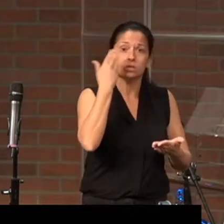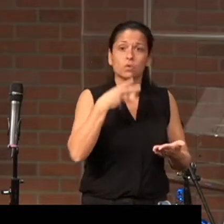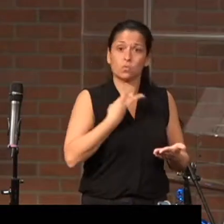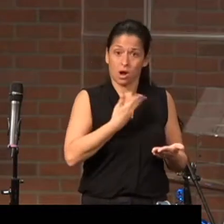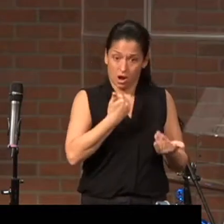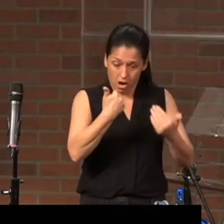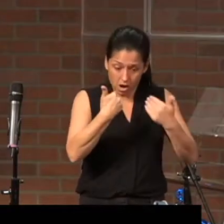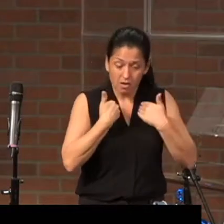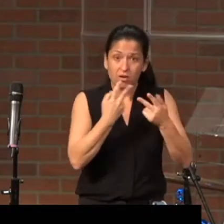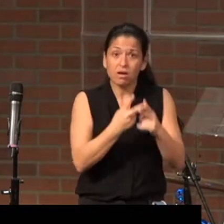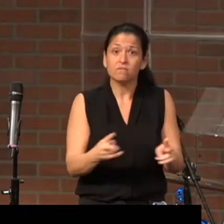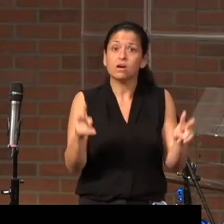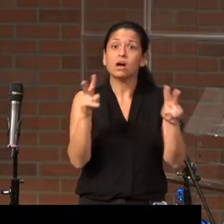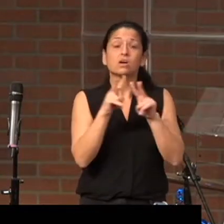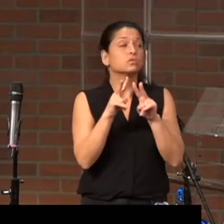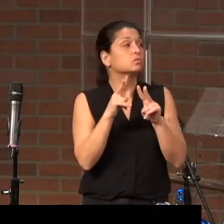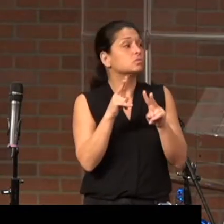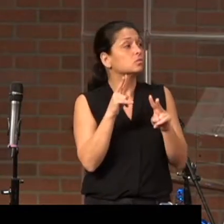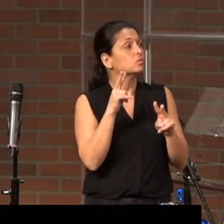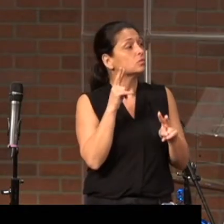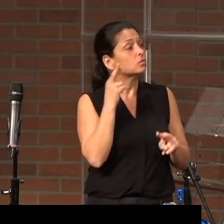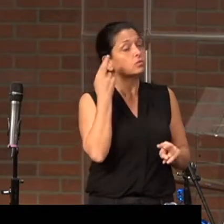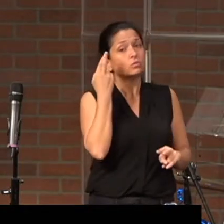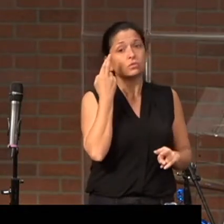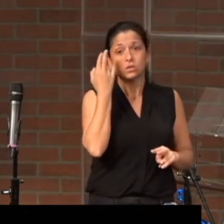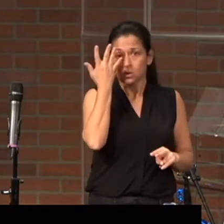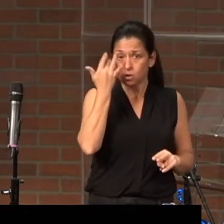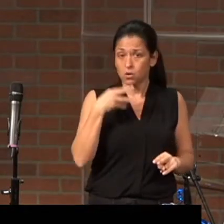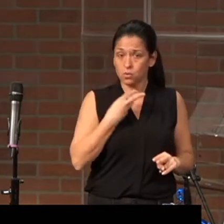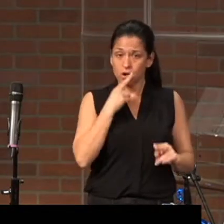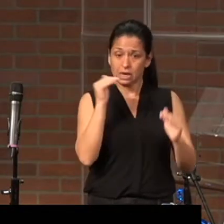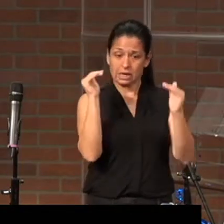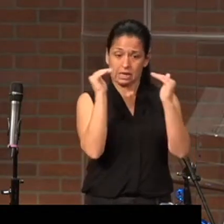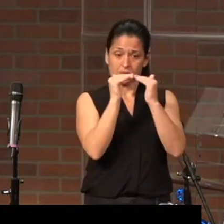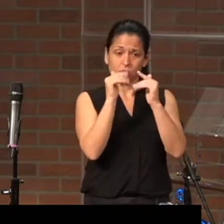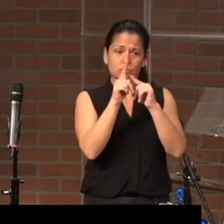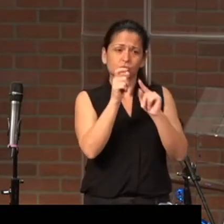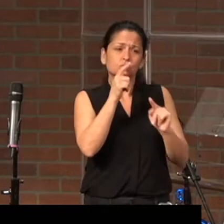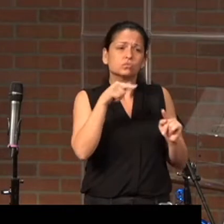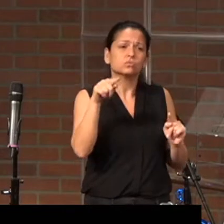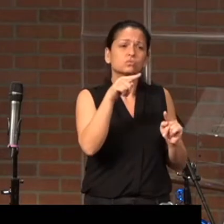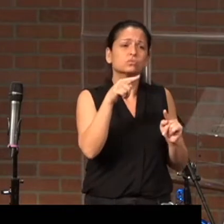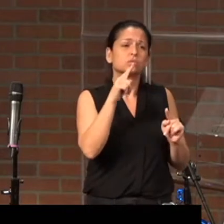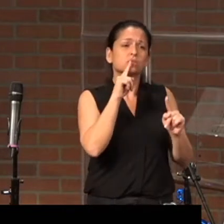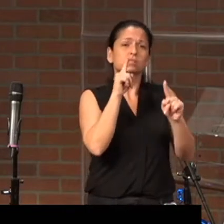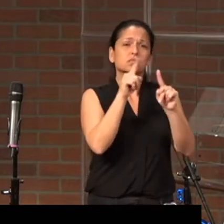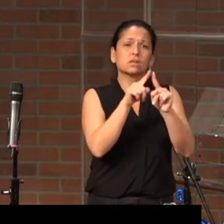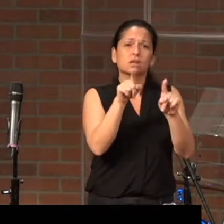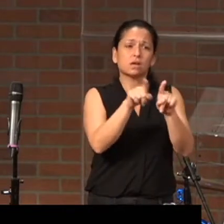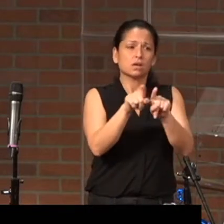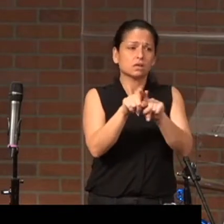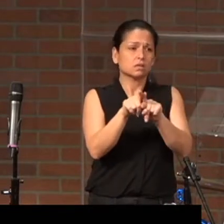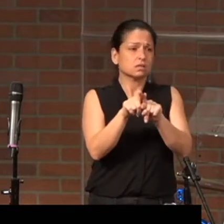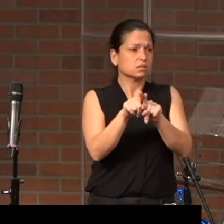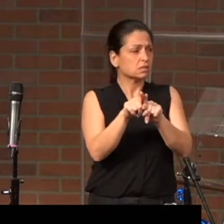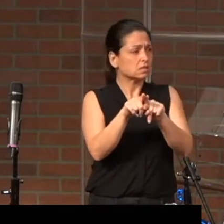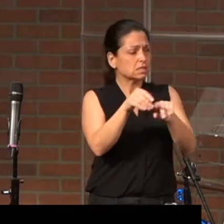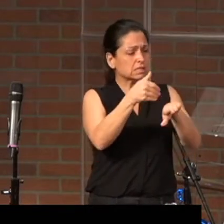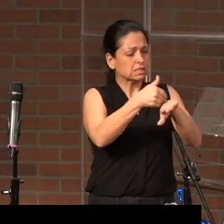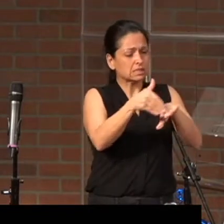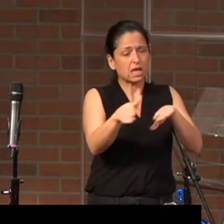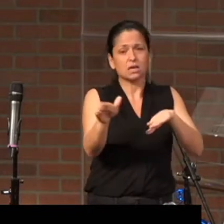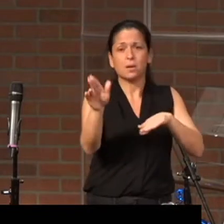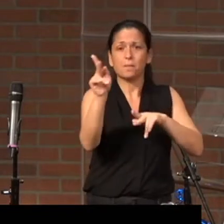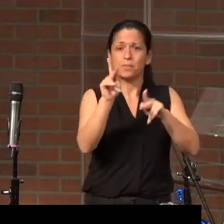value, the reason that we are equal to those who have been designated as sent ones, as apostles,